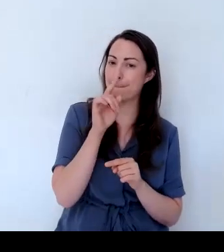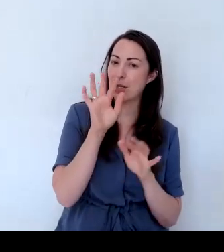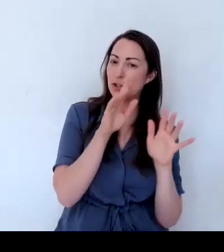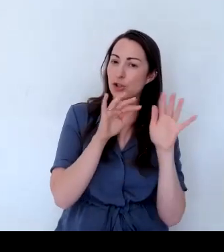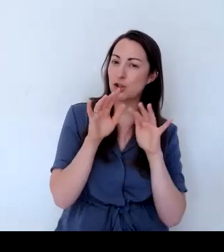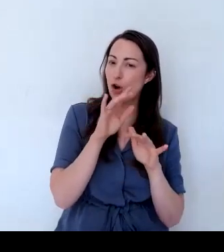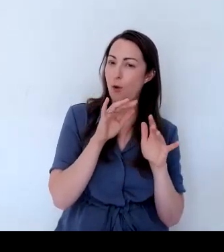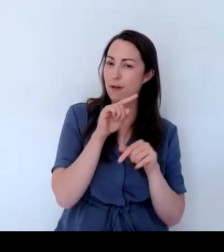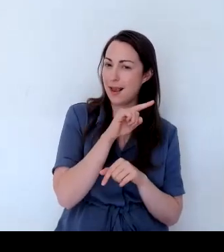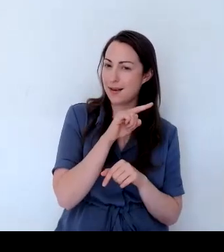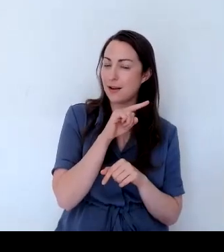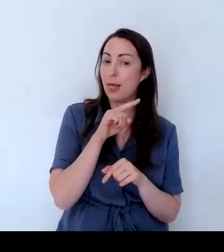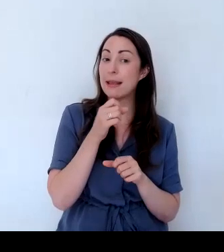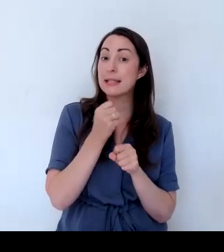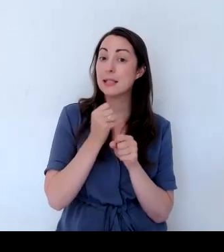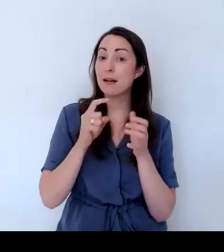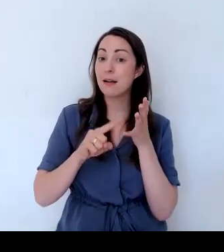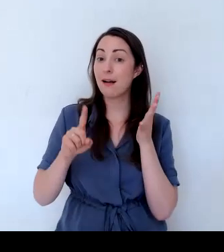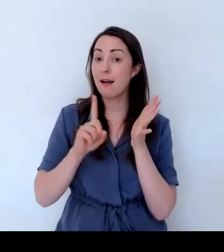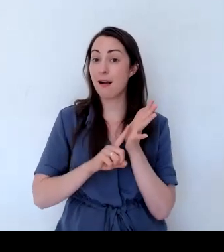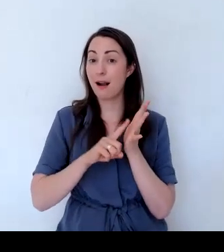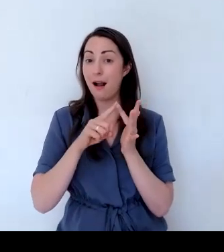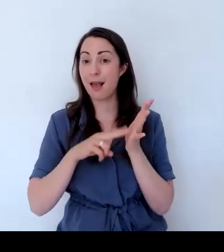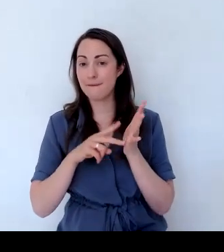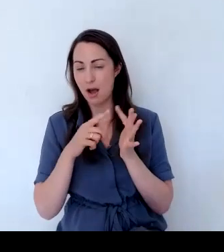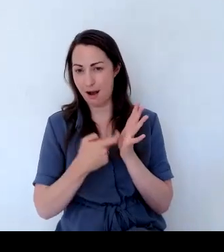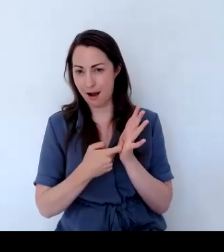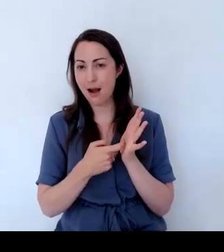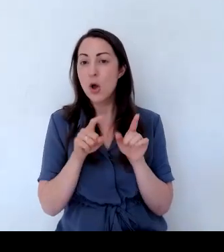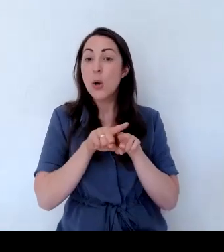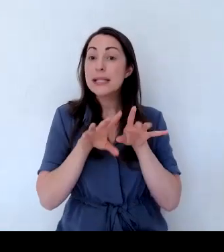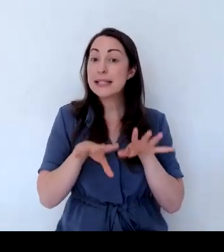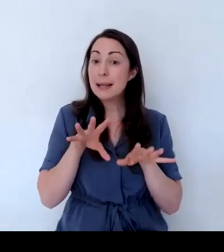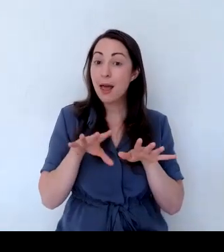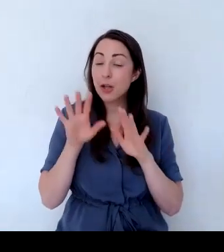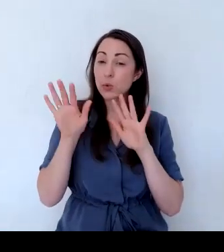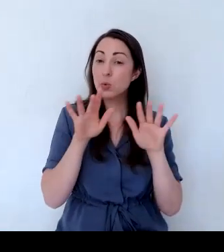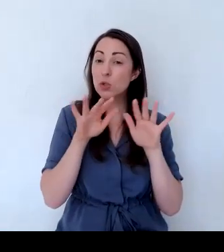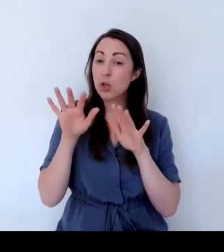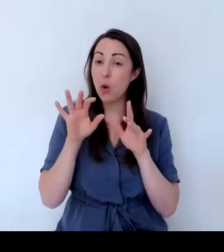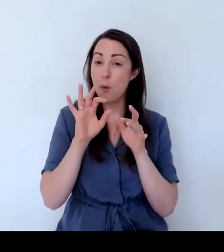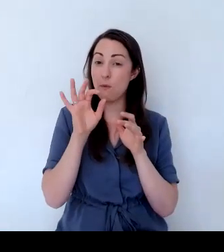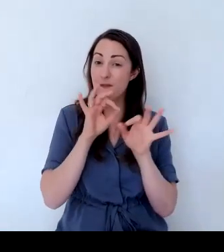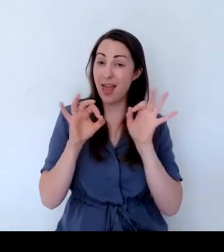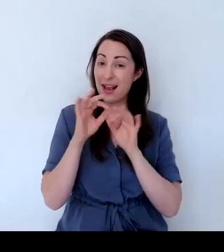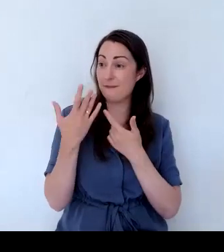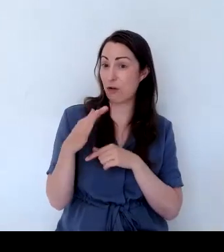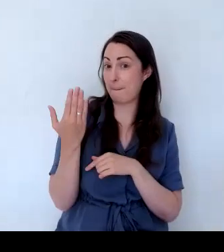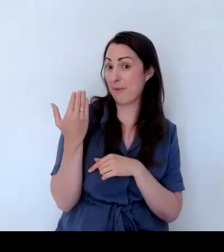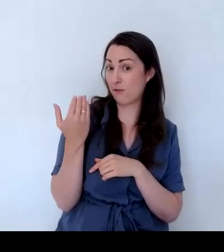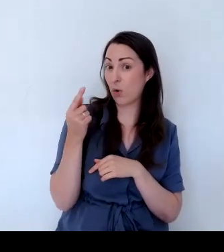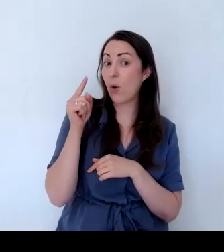So it's very similar to the Bacopa Snowflake, but again slightly bigger and slightly more